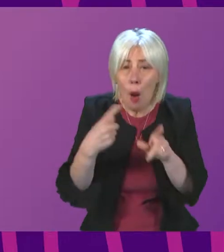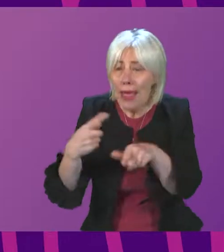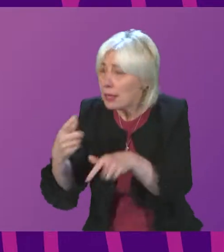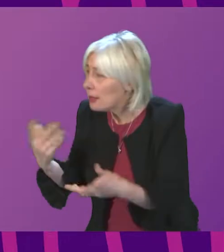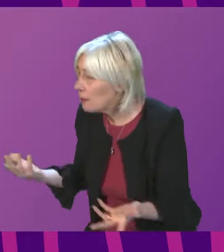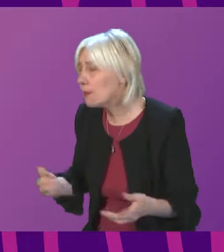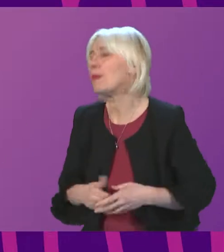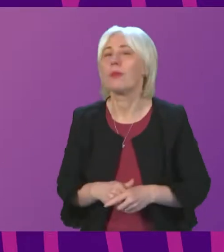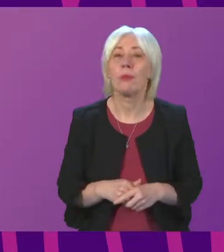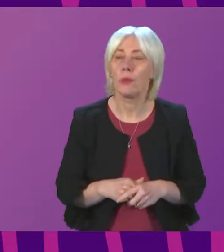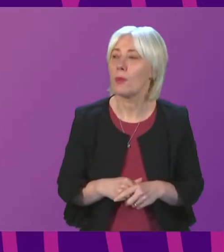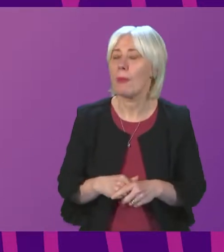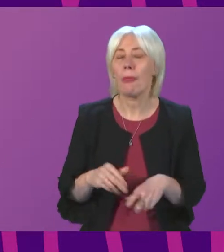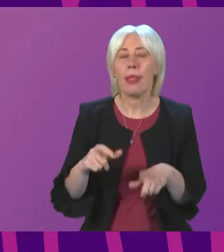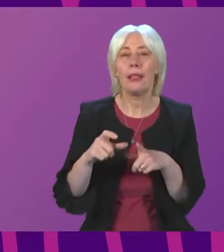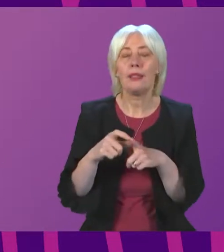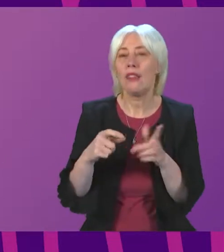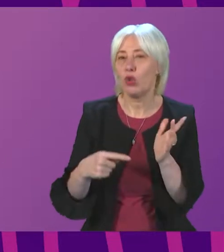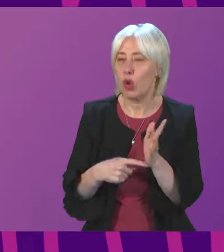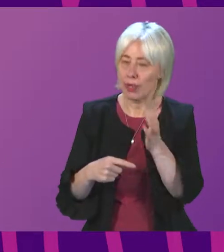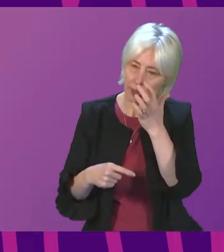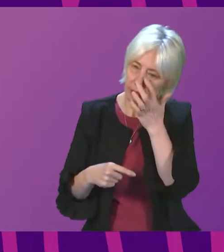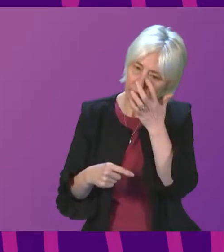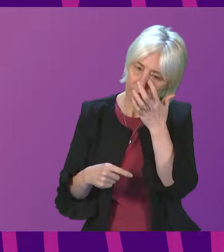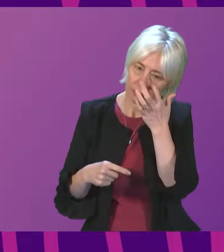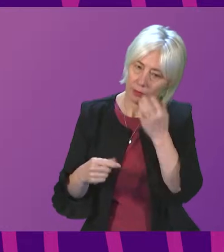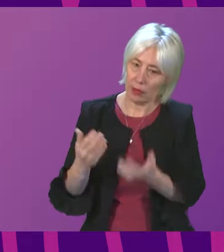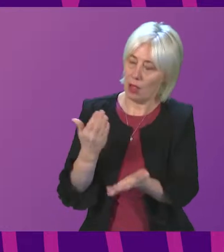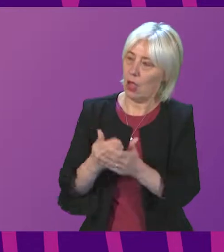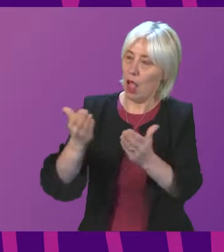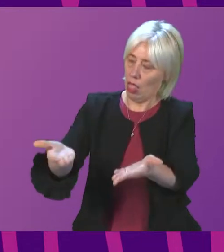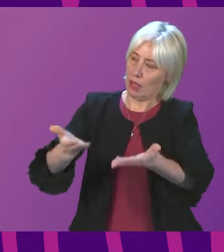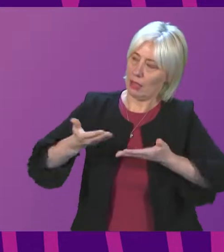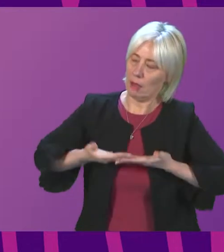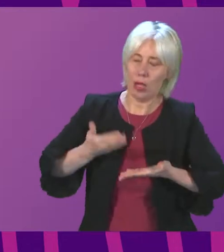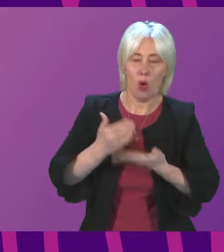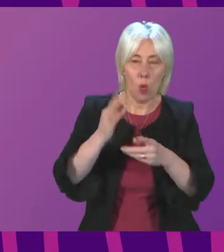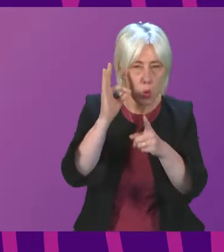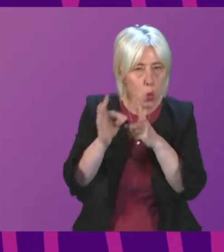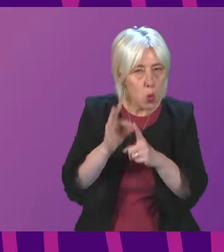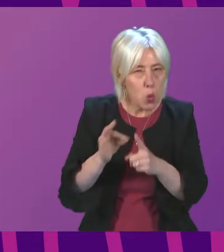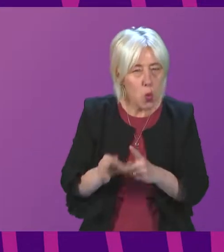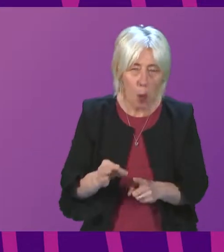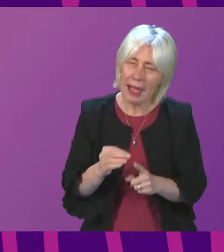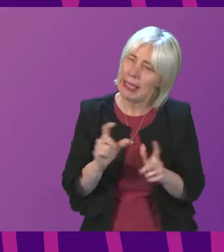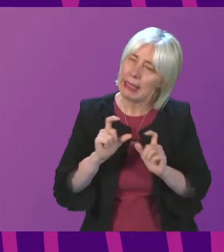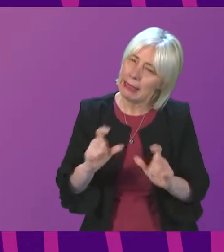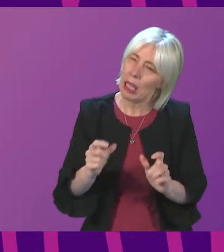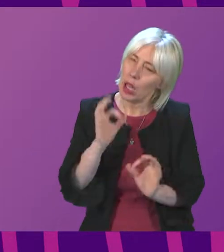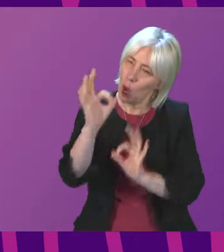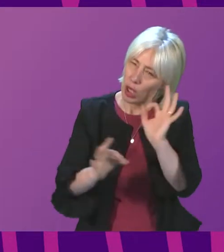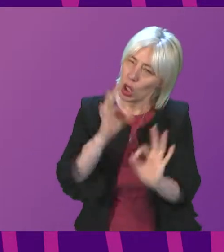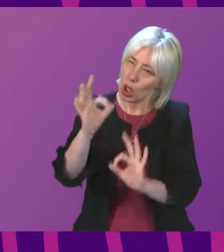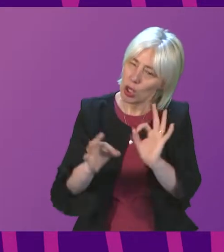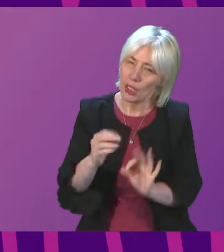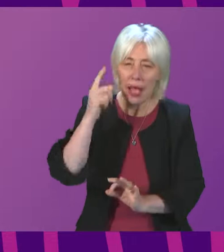David Torrance. Thank you, Convener. The submissions have been very detailed, but there's still a lot of questions I think that need to be answered. I'm wondering